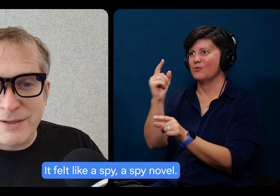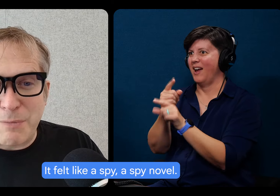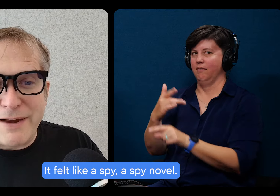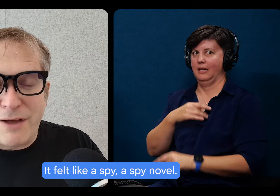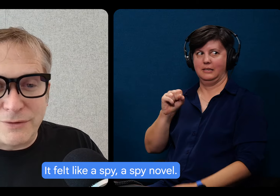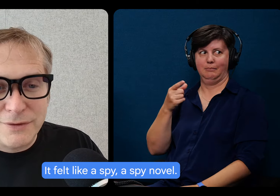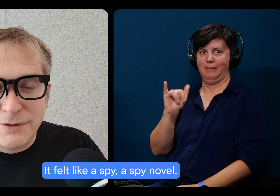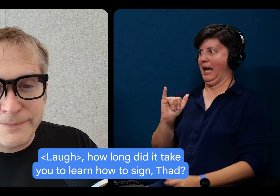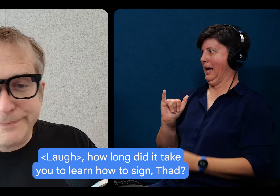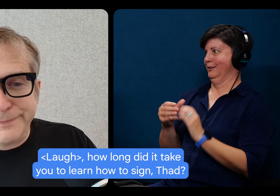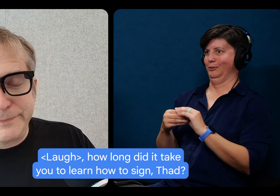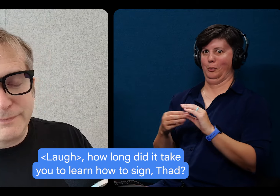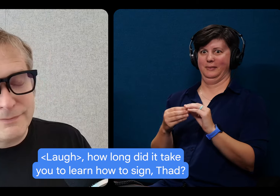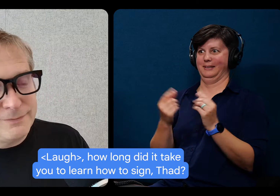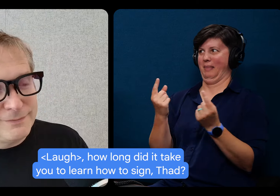novel.